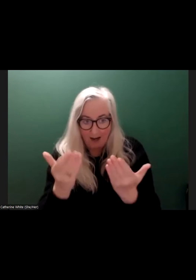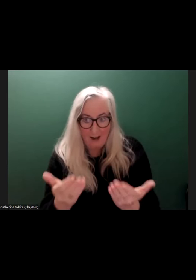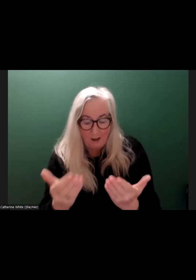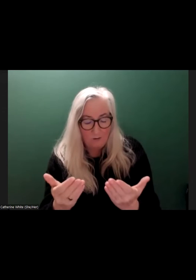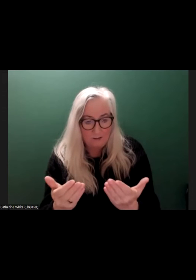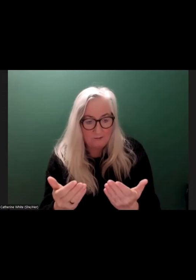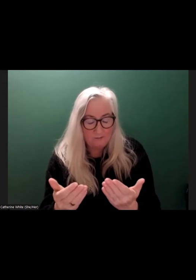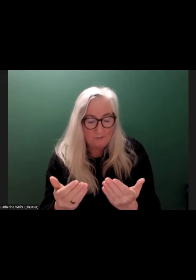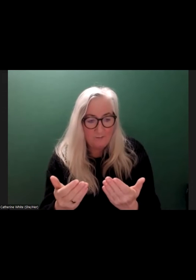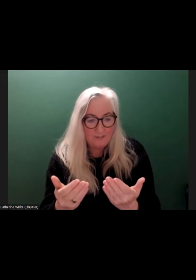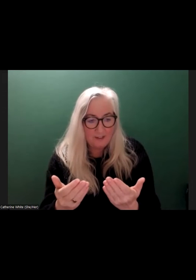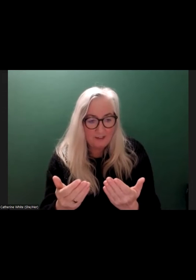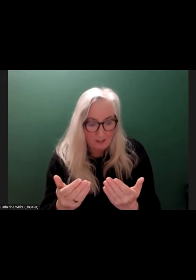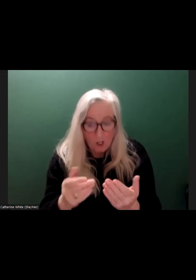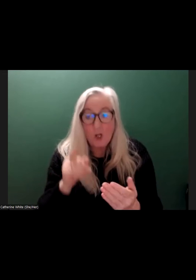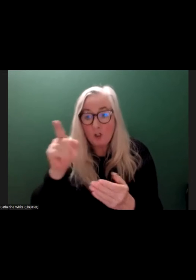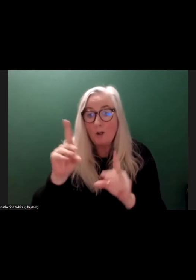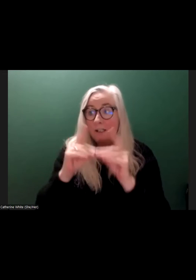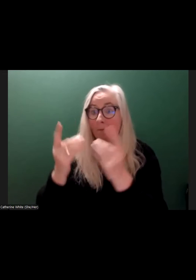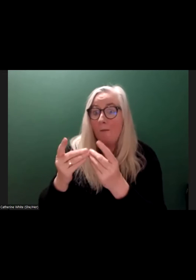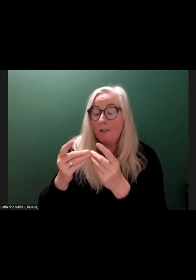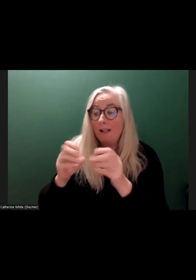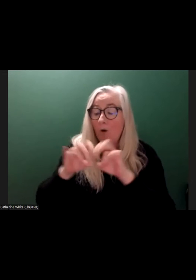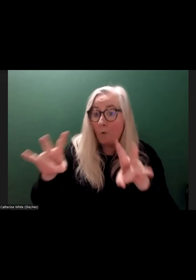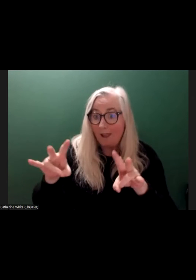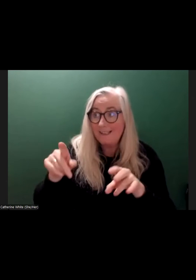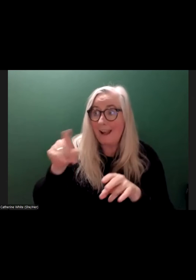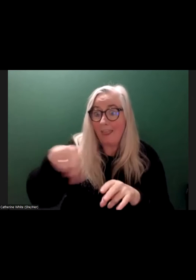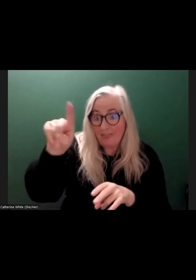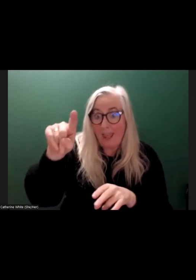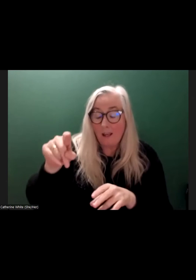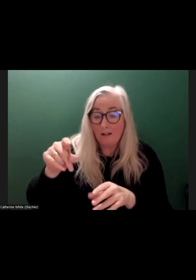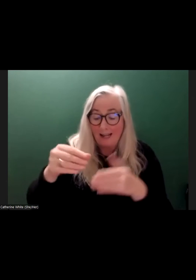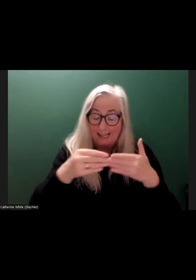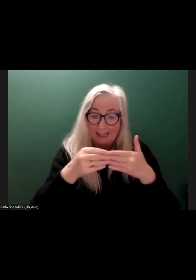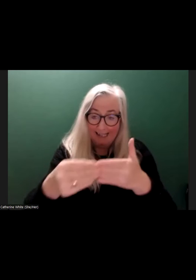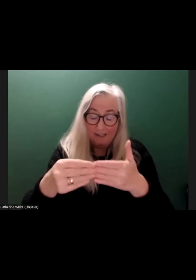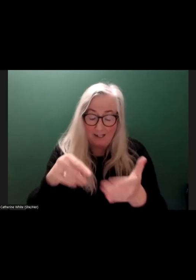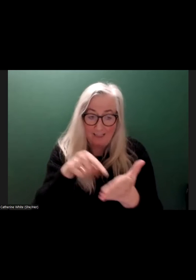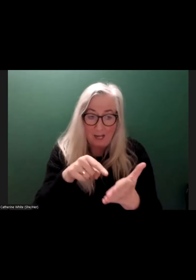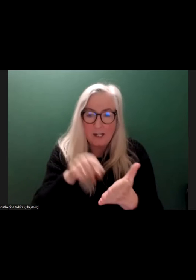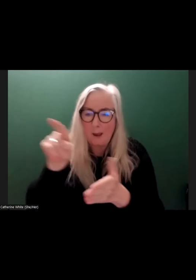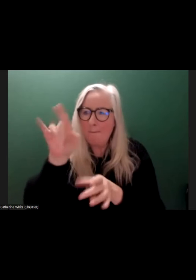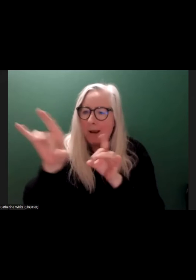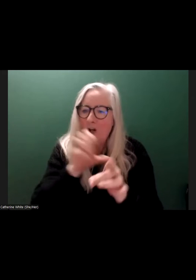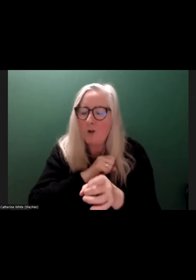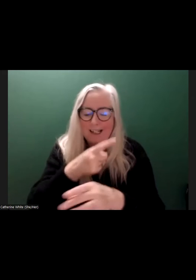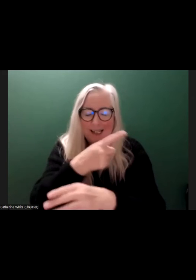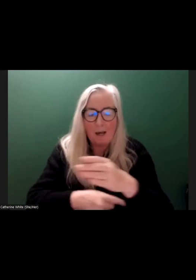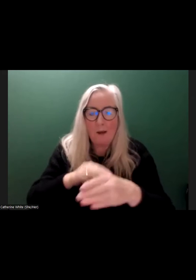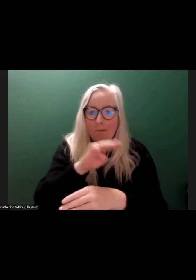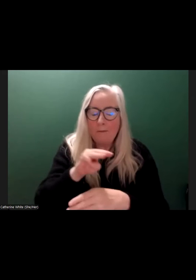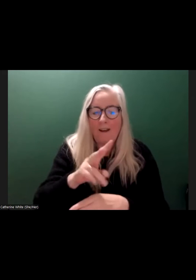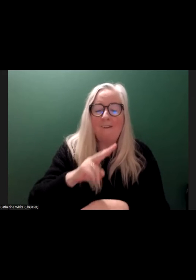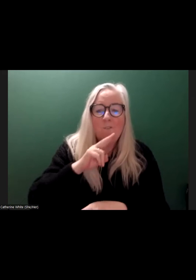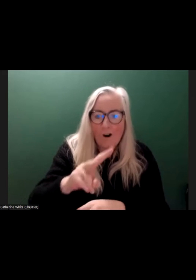And, you know, all credits to the new Department of Equality. They're really taking a leading role in this. Is that they're making sure that disabled people's voices and